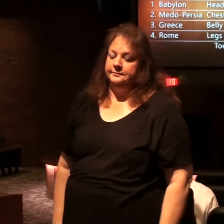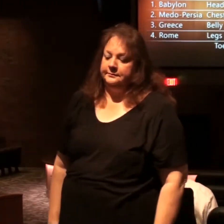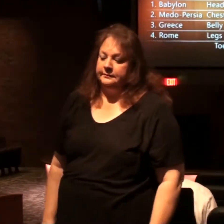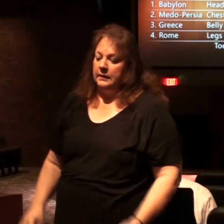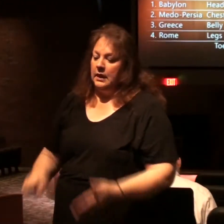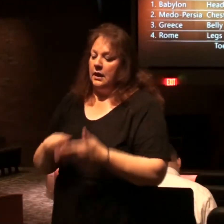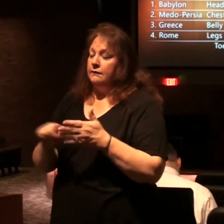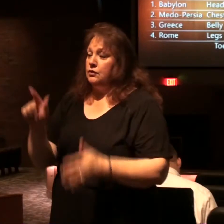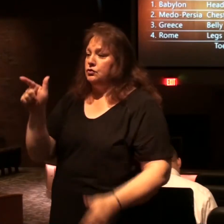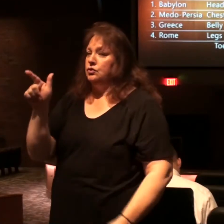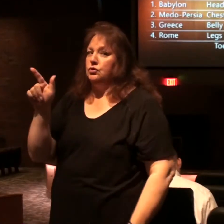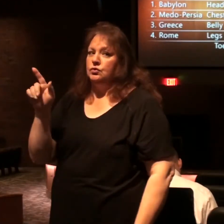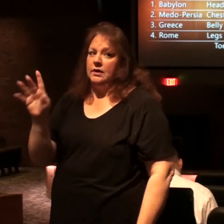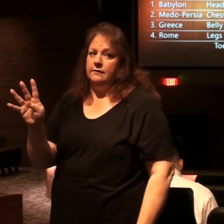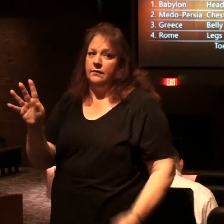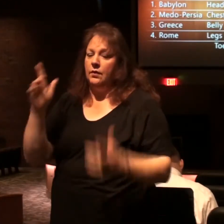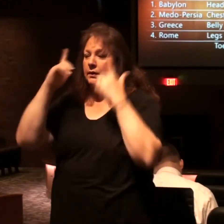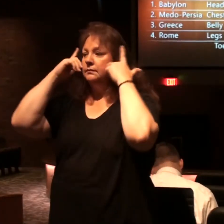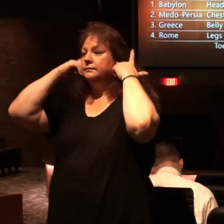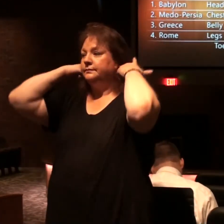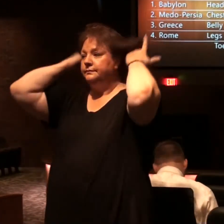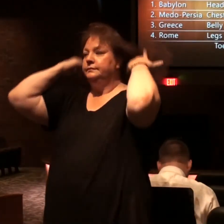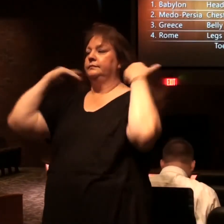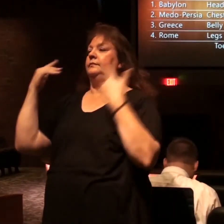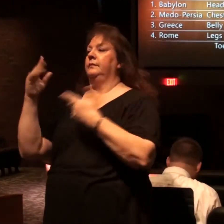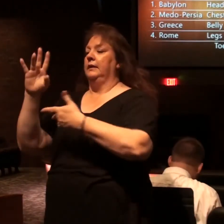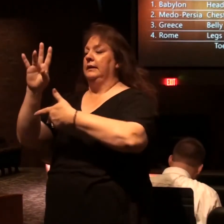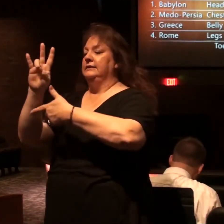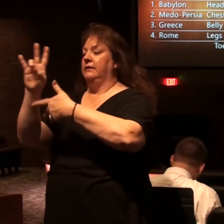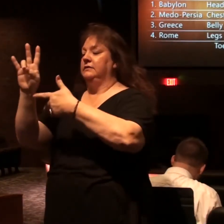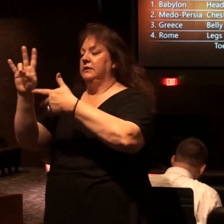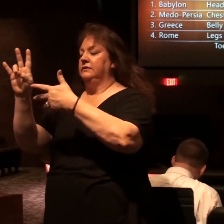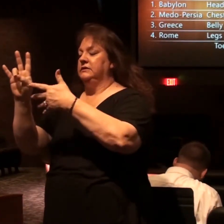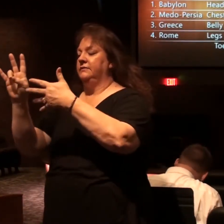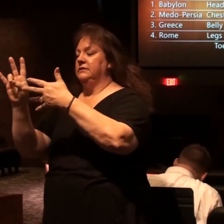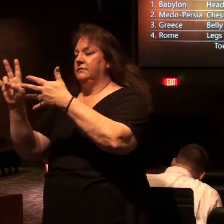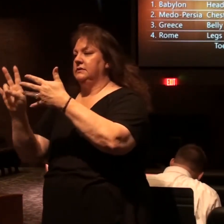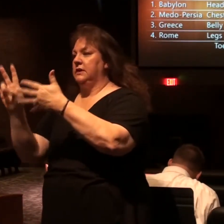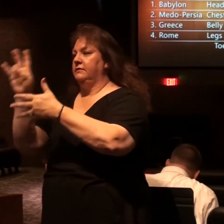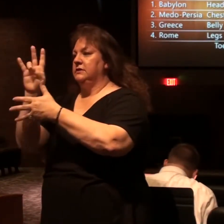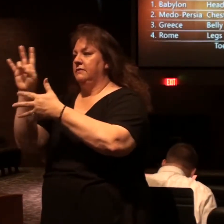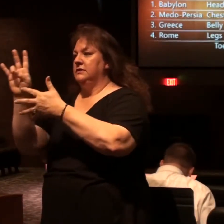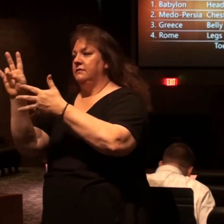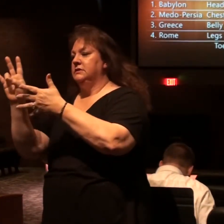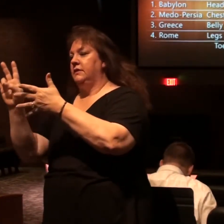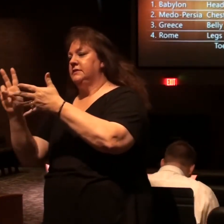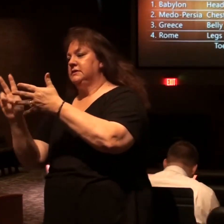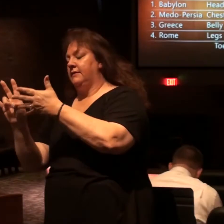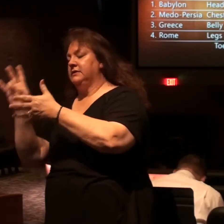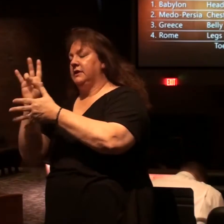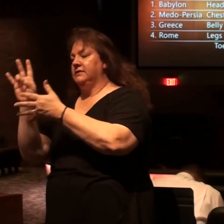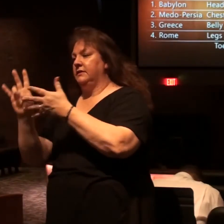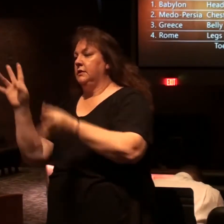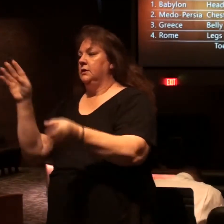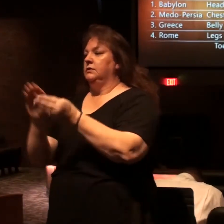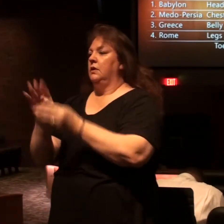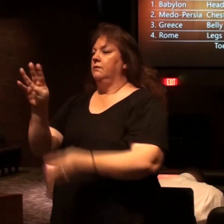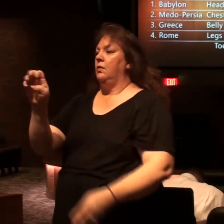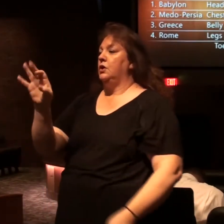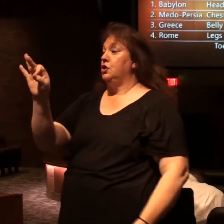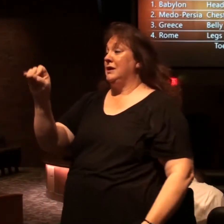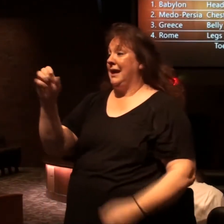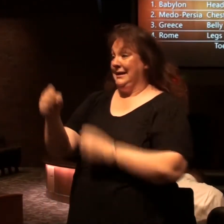verse 24 24 77 7 weeks but they're weeks of years that we've seen a total of